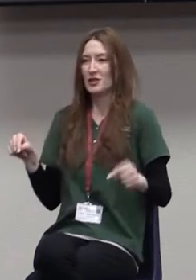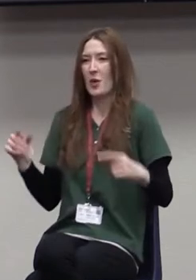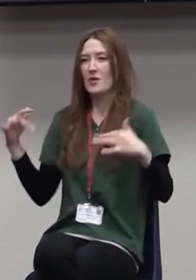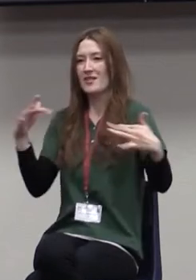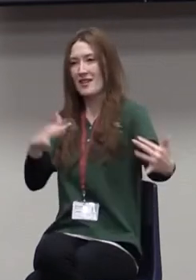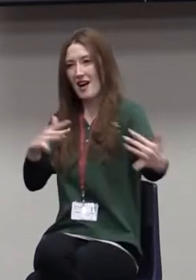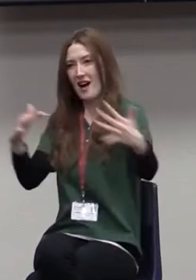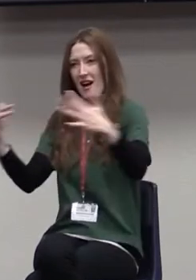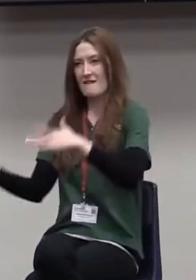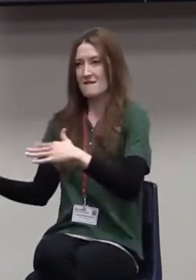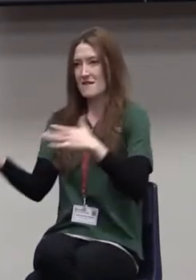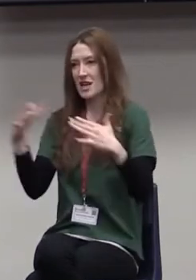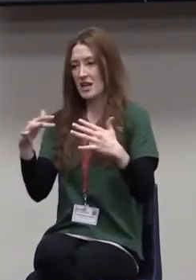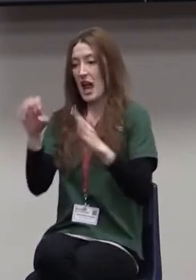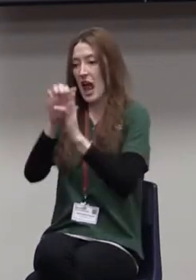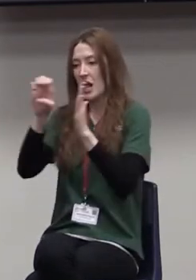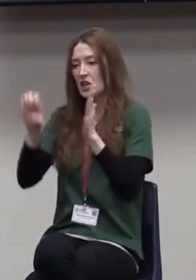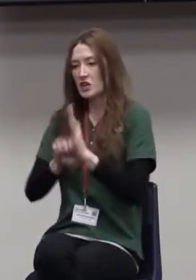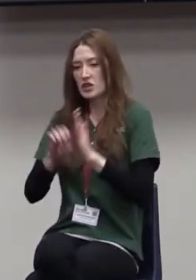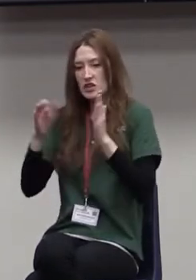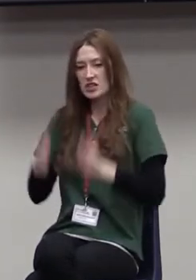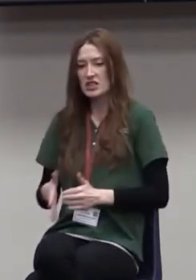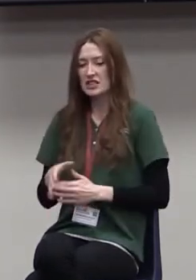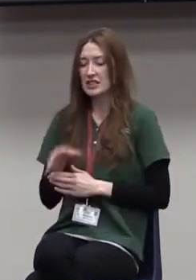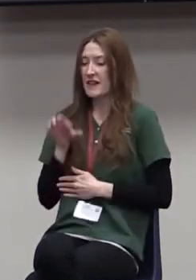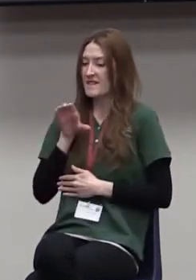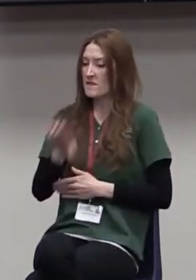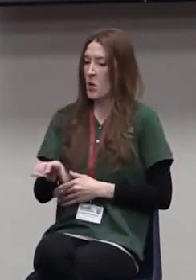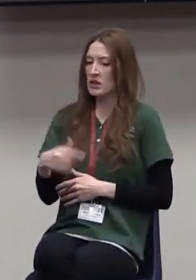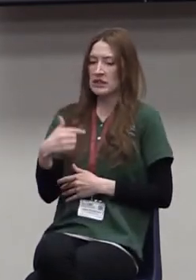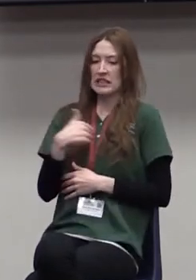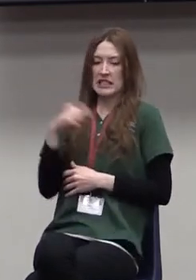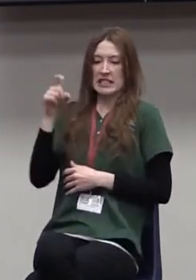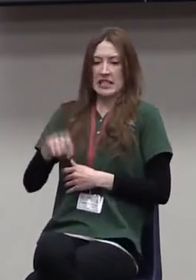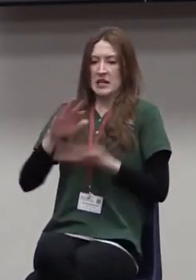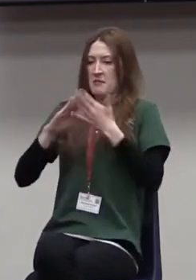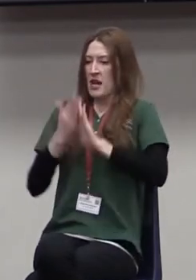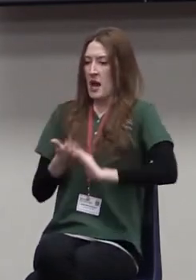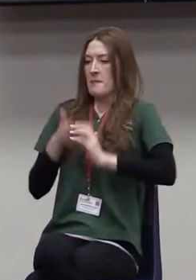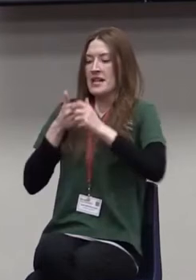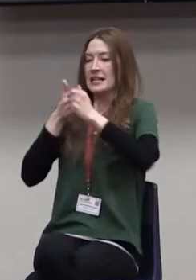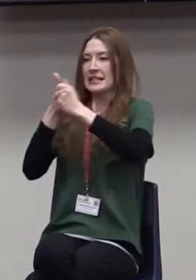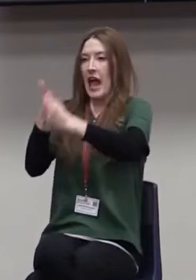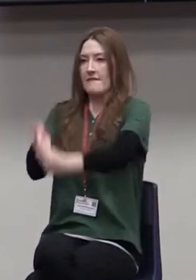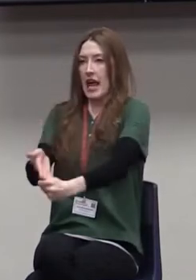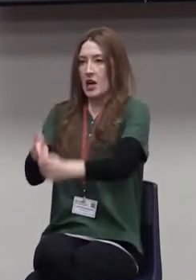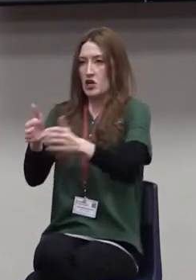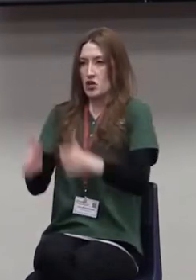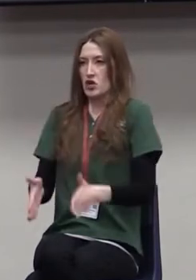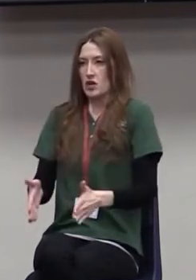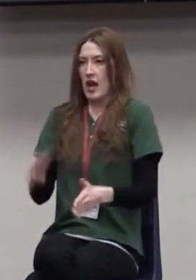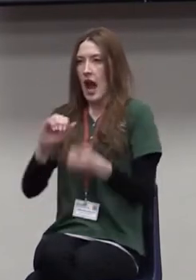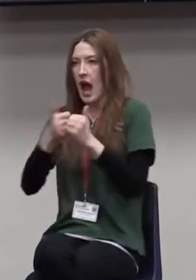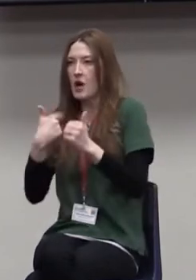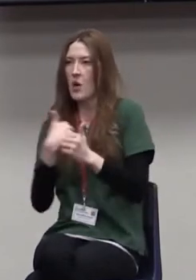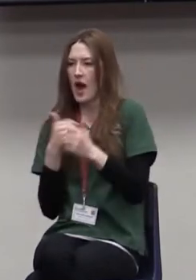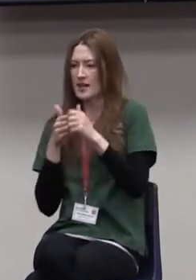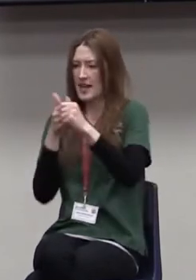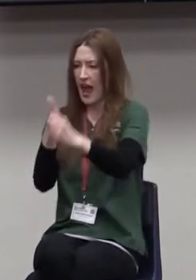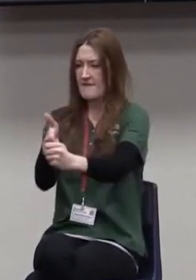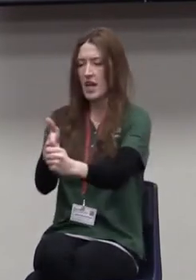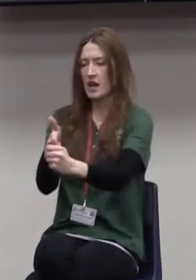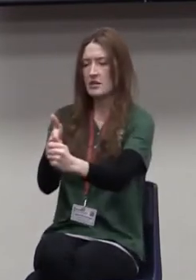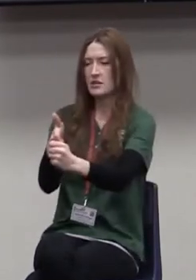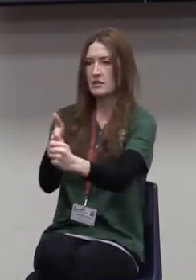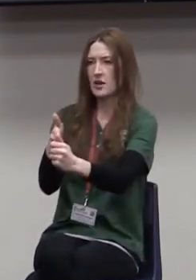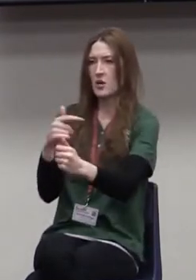And so elders are forced with this task of being navigators. They've got to figure out how do we navigate people from where they are to where we